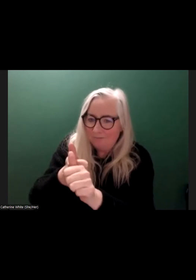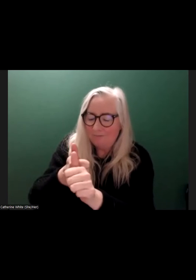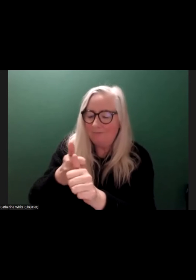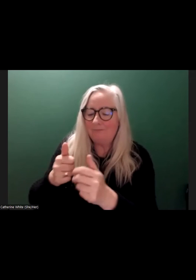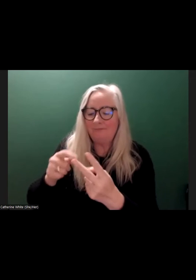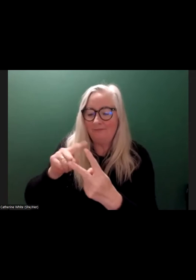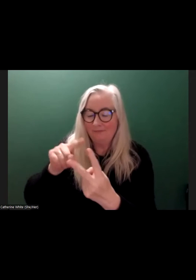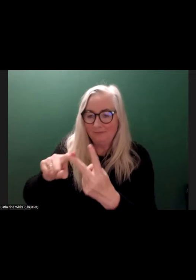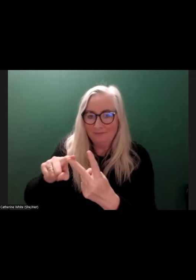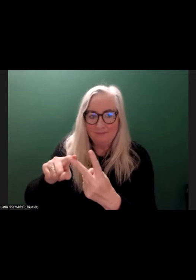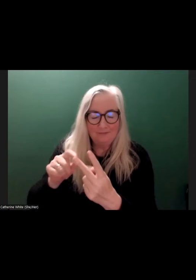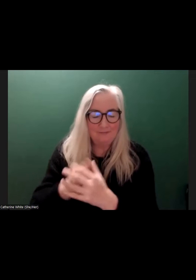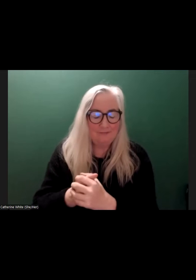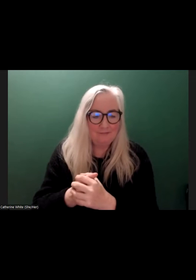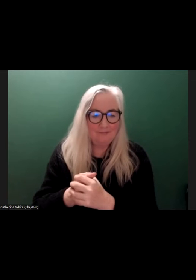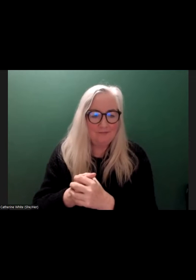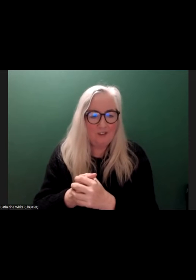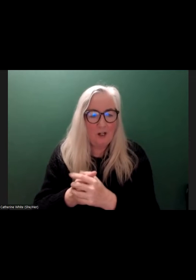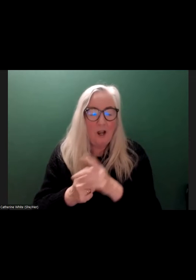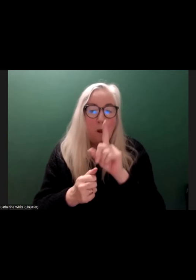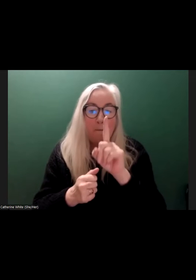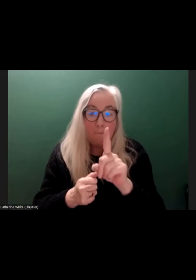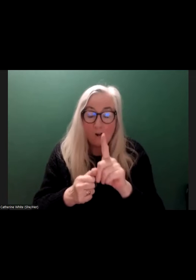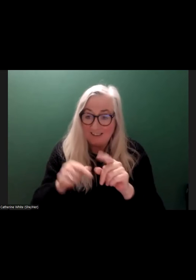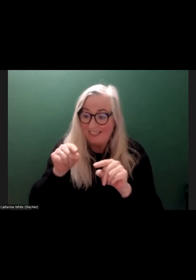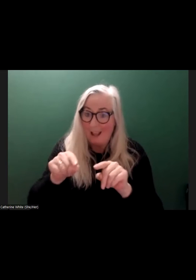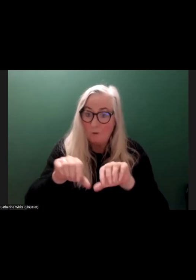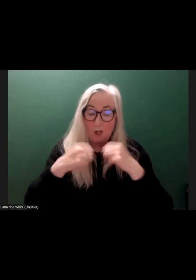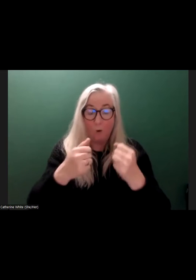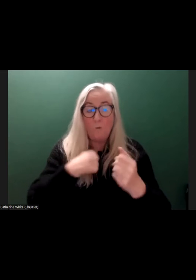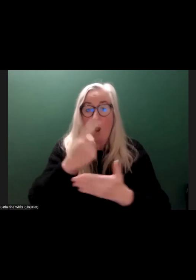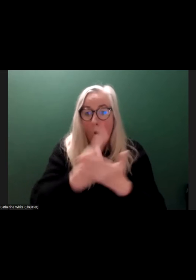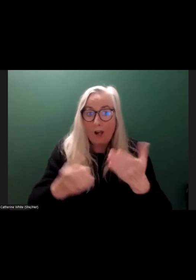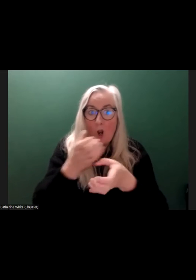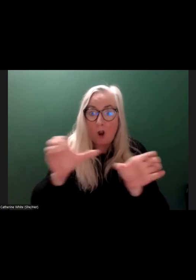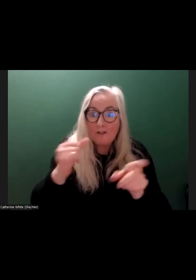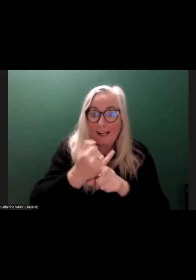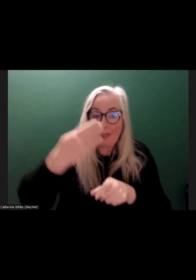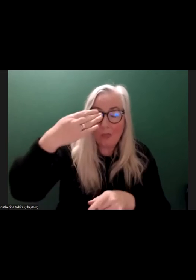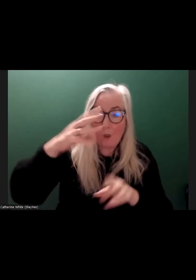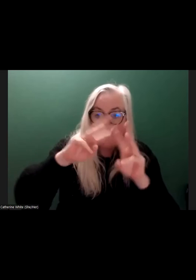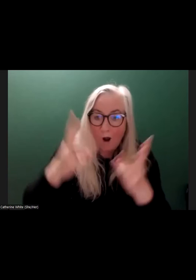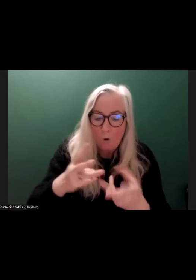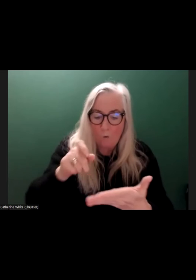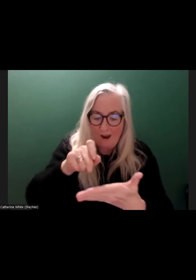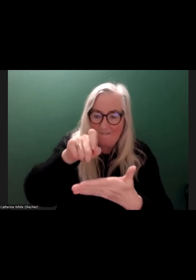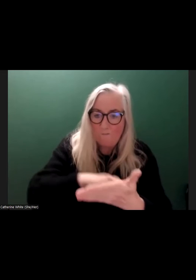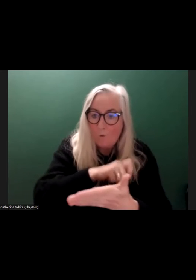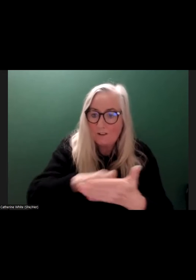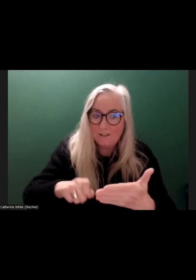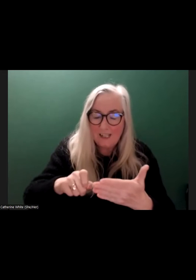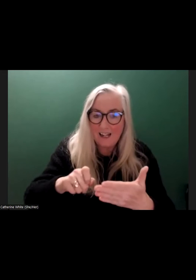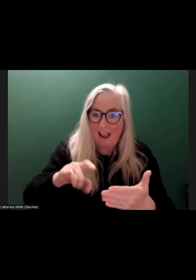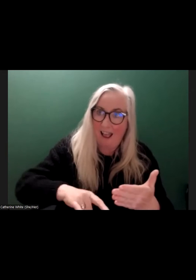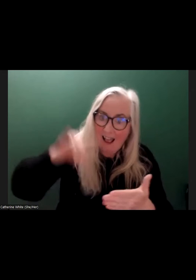of that era. And yet it was socially progressive. We're the only countries in the world that have democratically voted overwhelmingly for